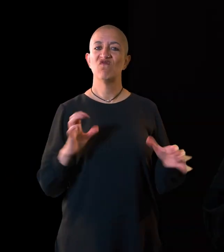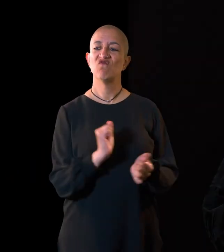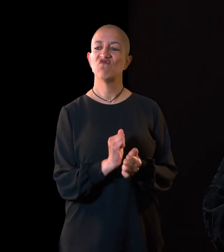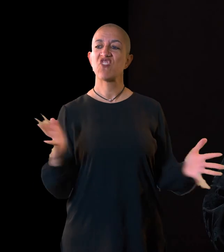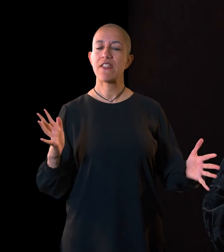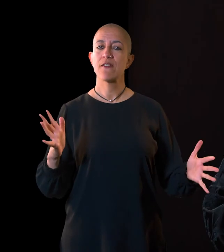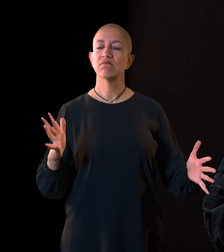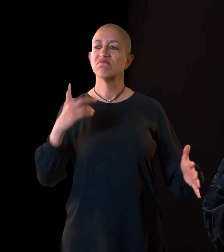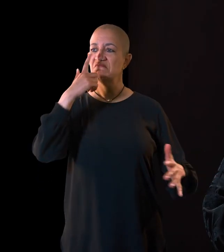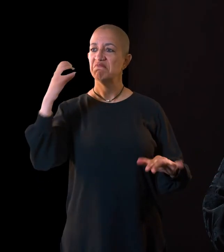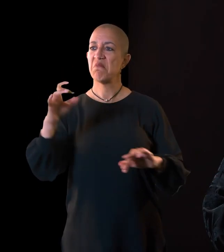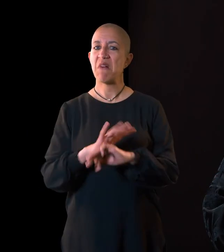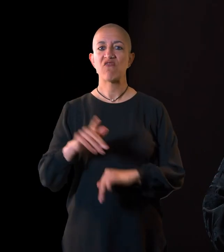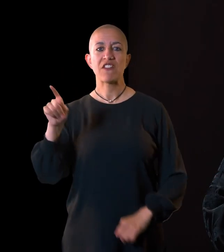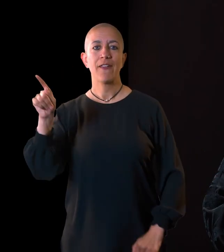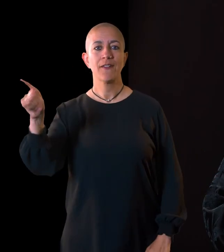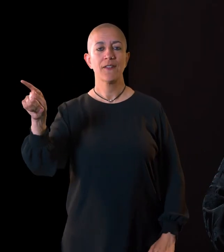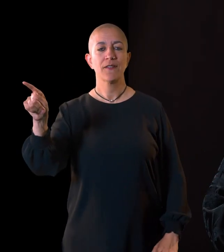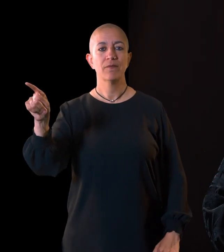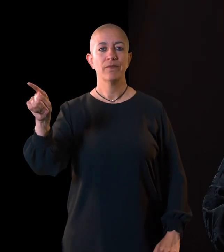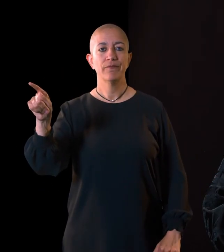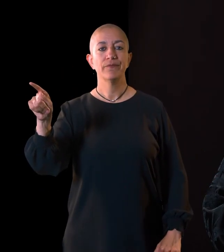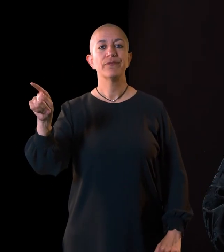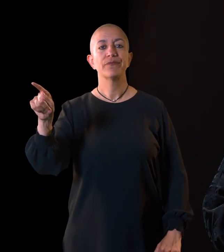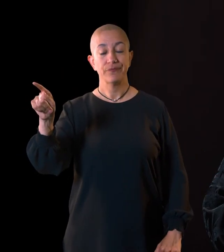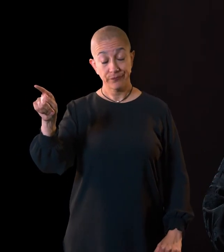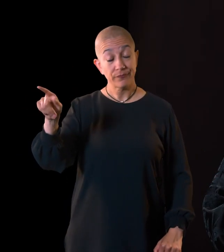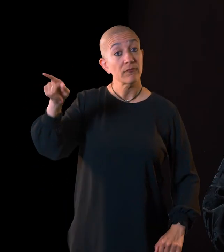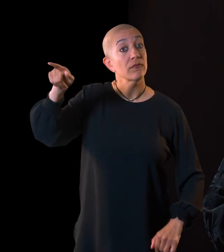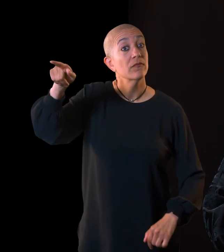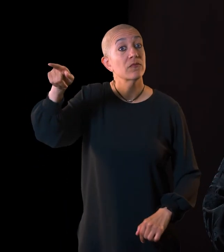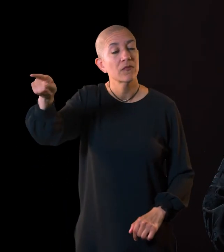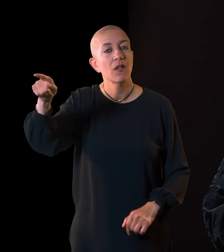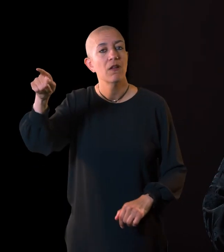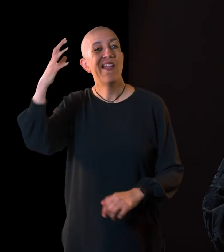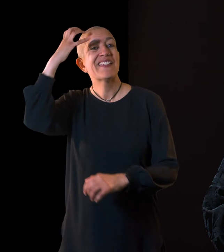Elizabeth and Richard's mother, the Duchess of York, lament the deaths of the two young princes.